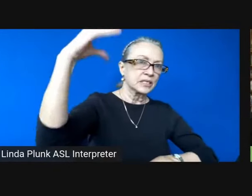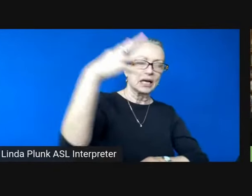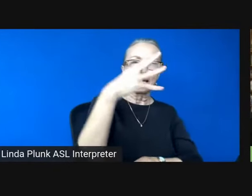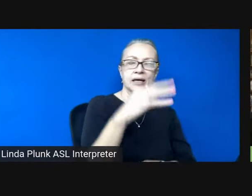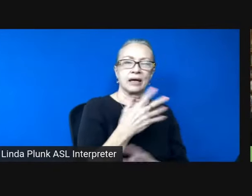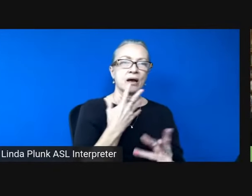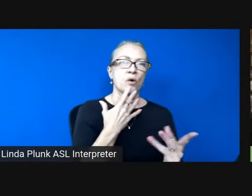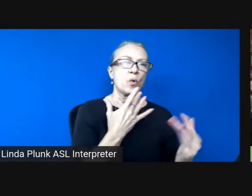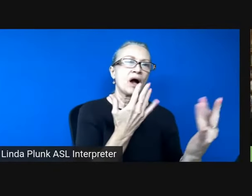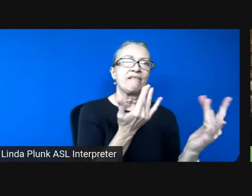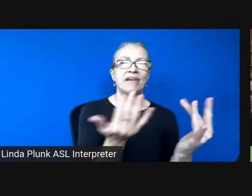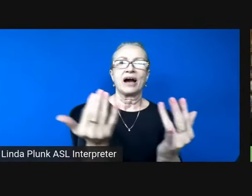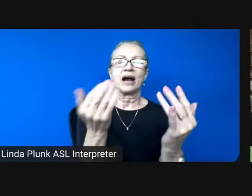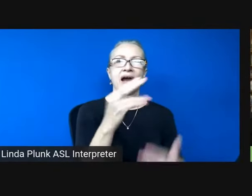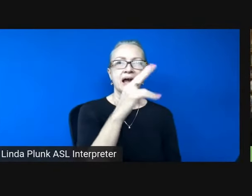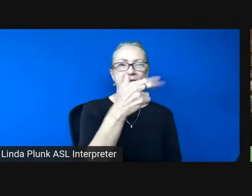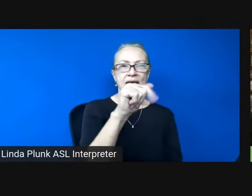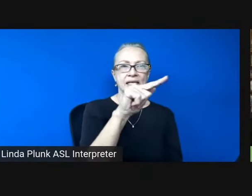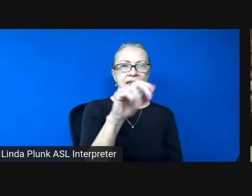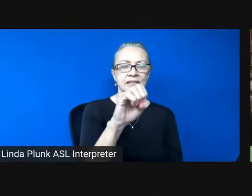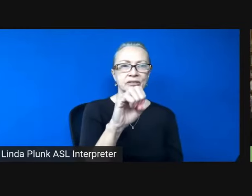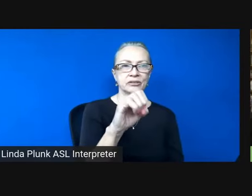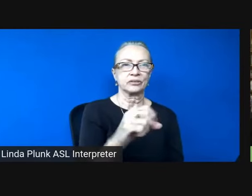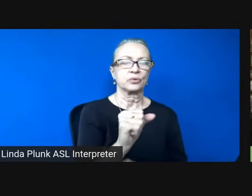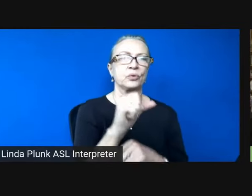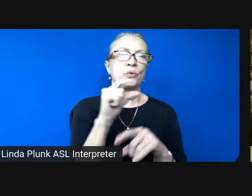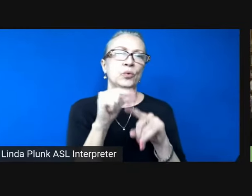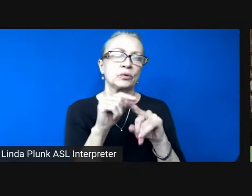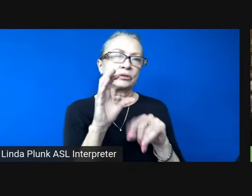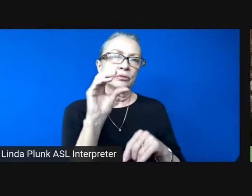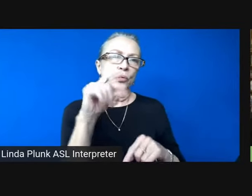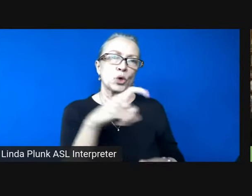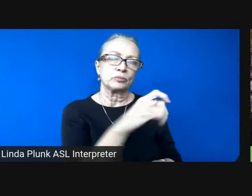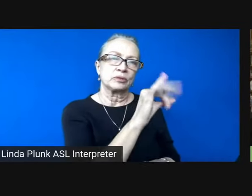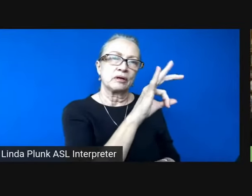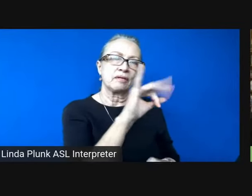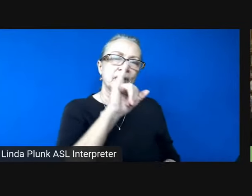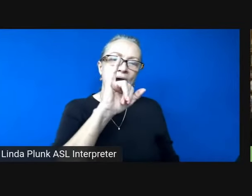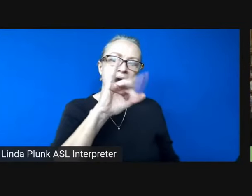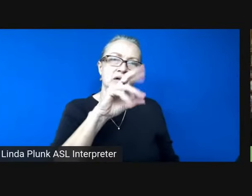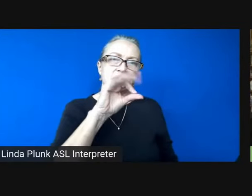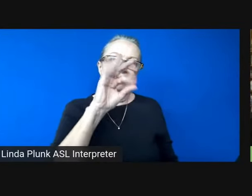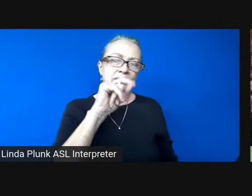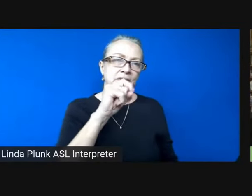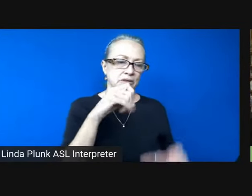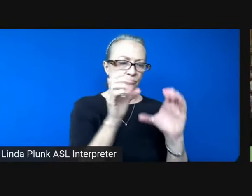world of iron filings pulled toward magnetic south and north